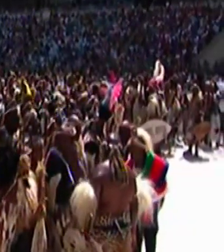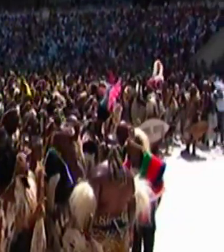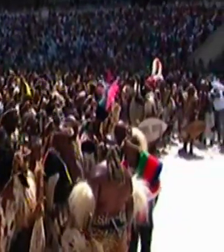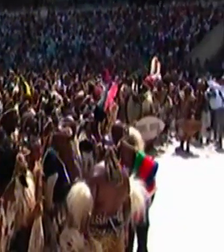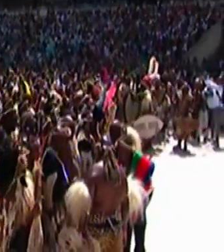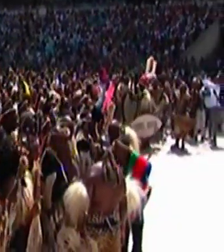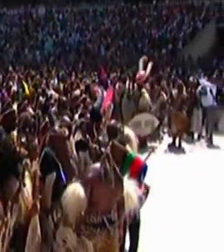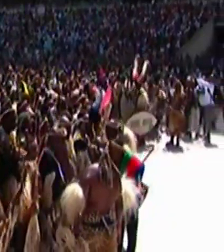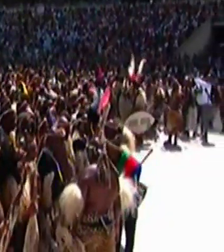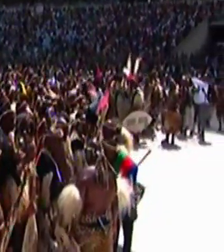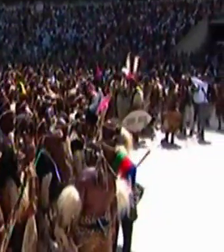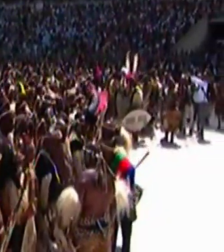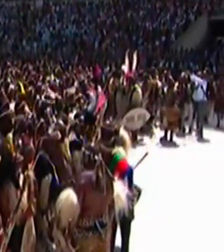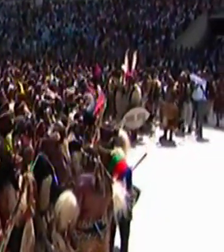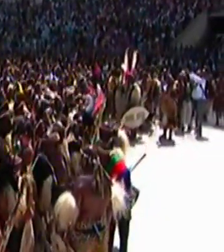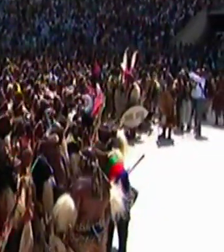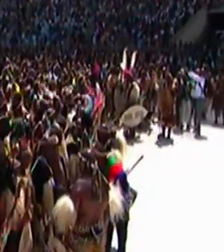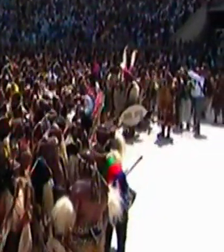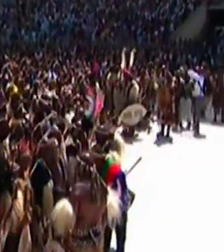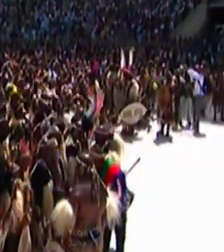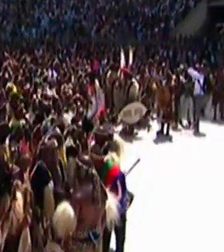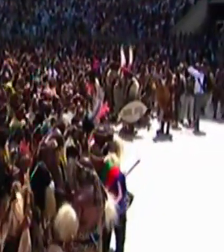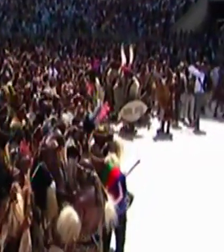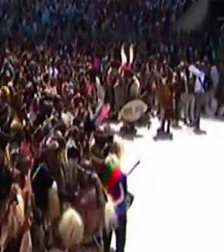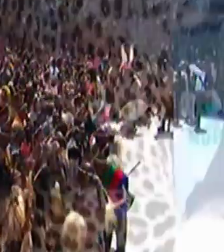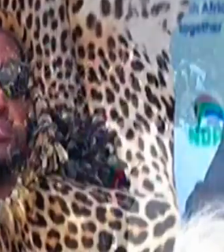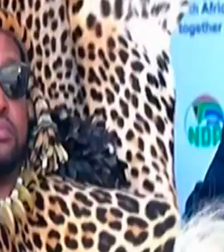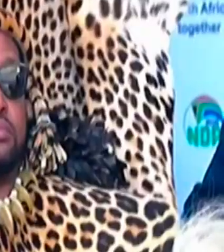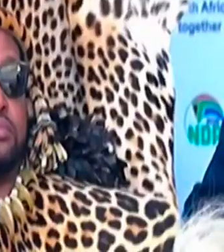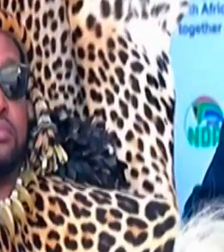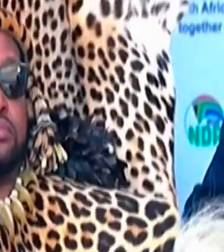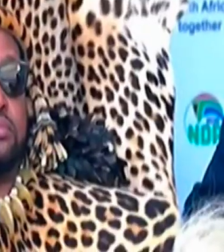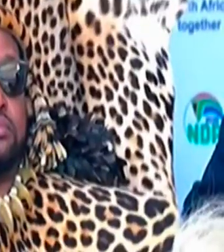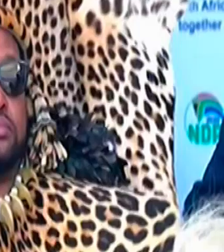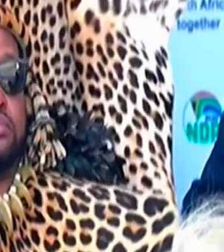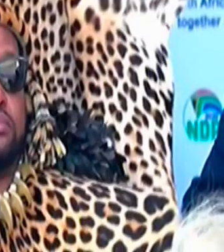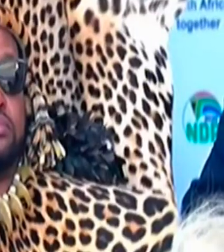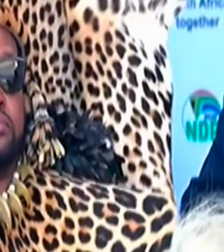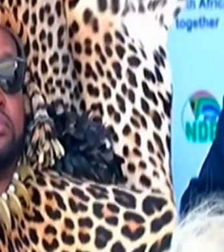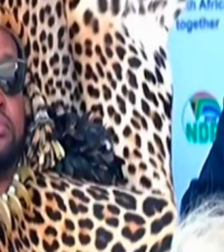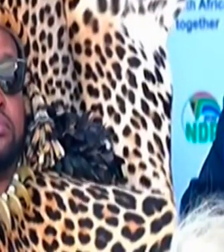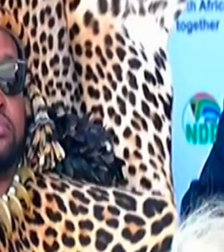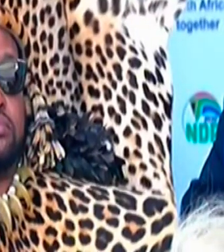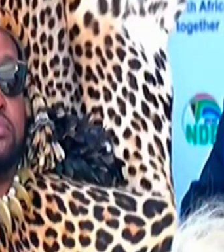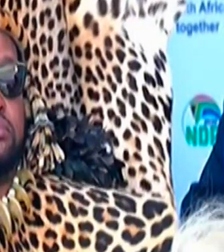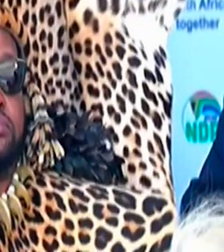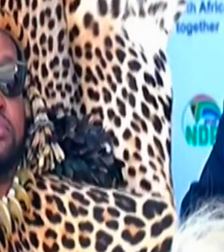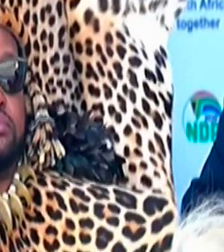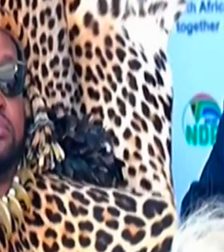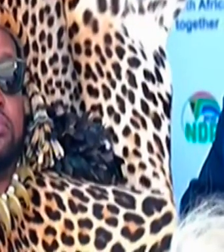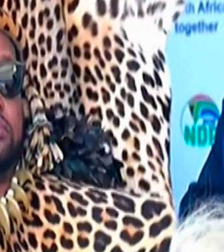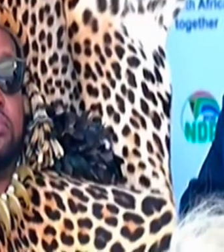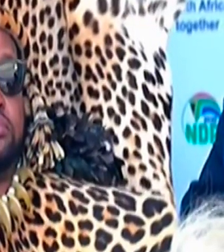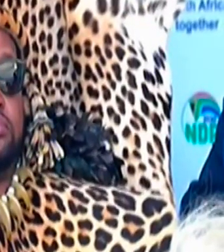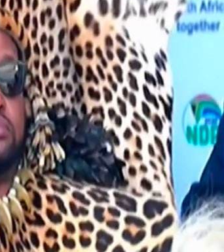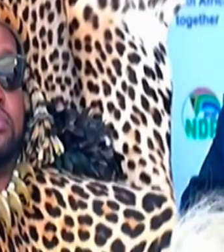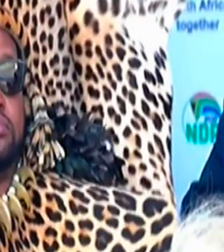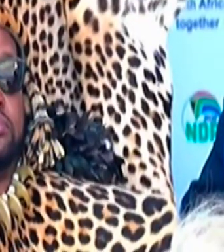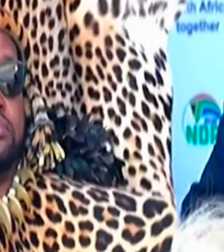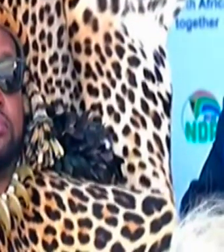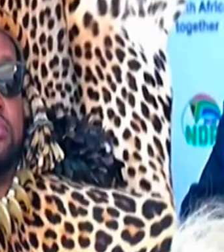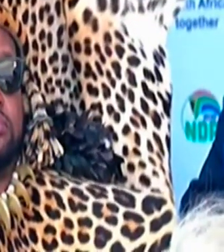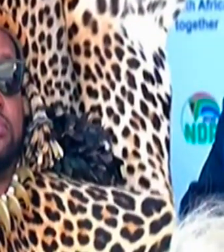as ethnic, let alone tribalistic. There is also a well-motivated configuration